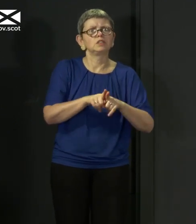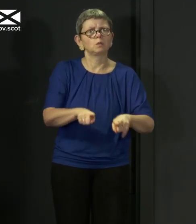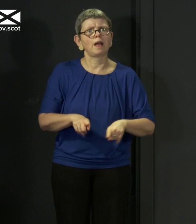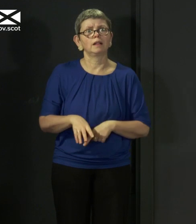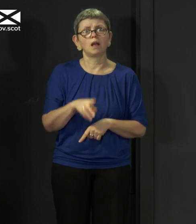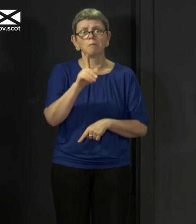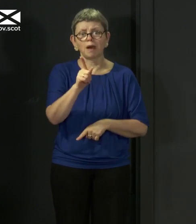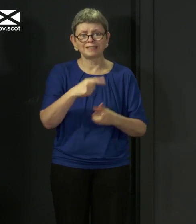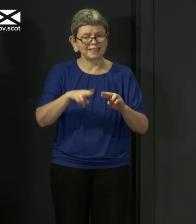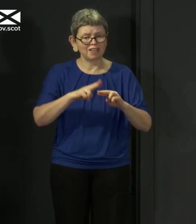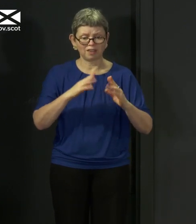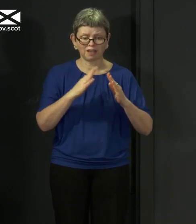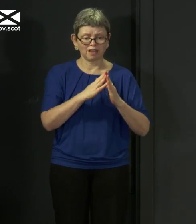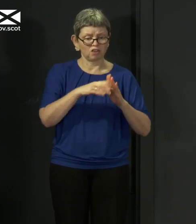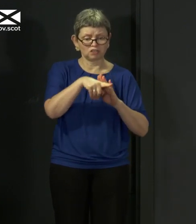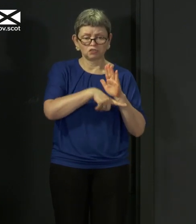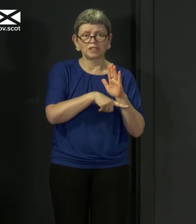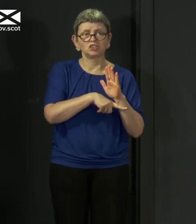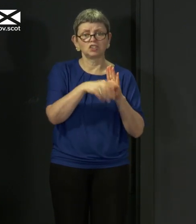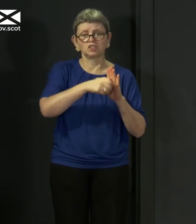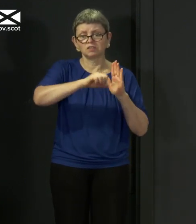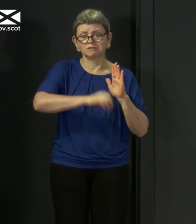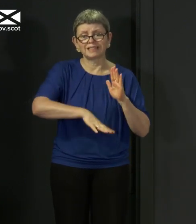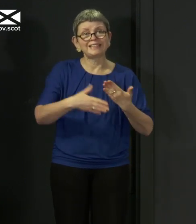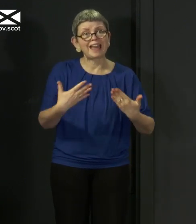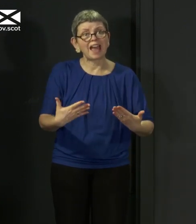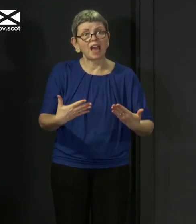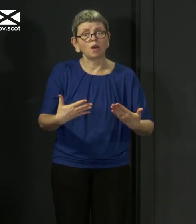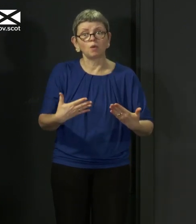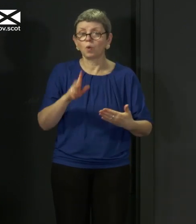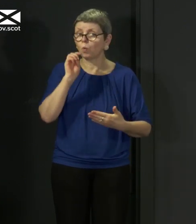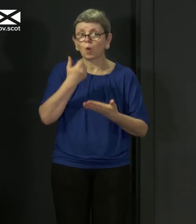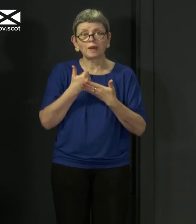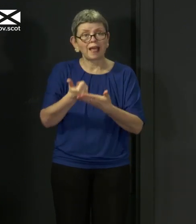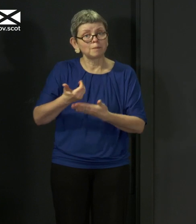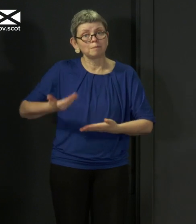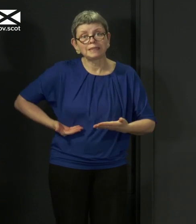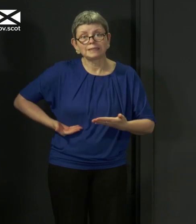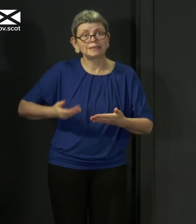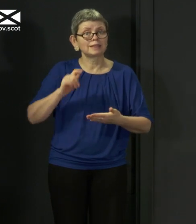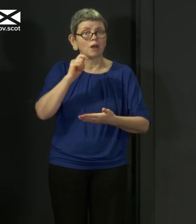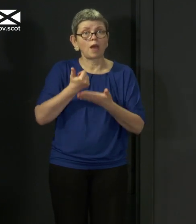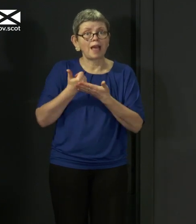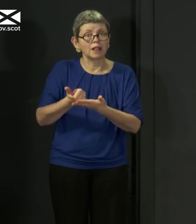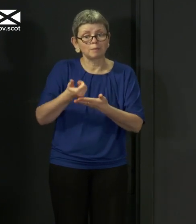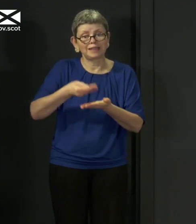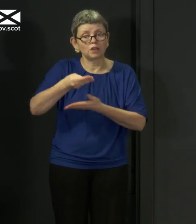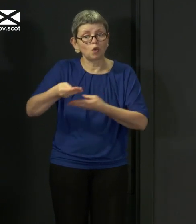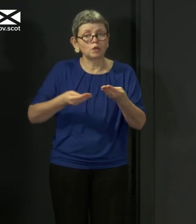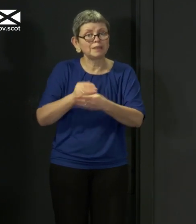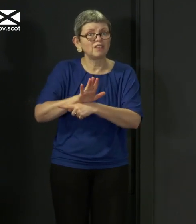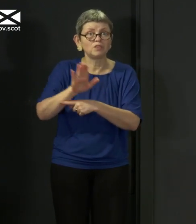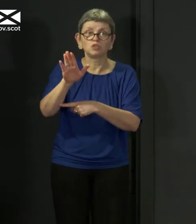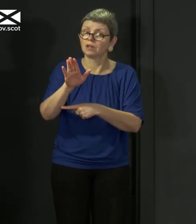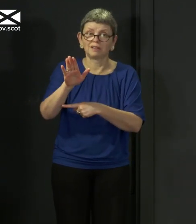if it led to the virus running out of control again, would not help your business or the economy. In fact, it would make the